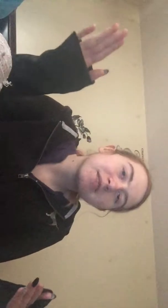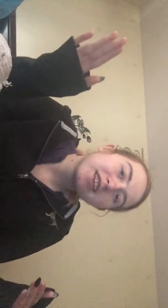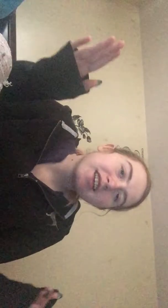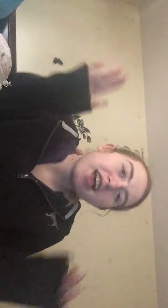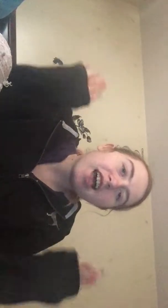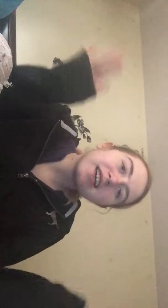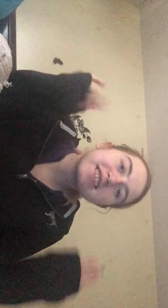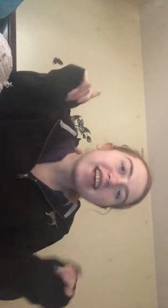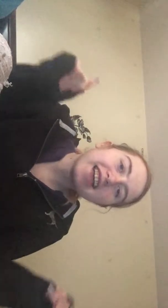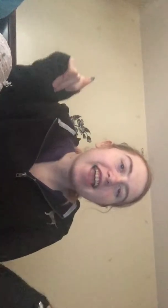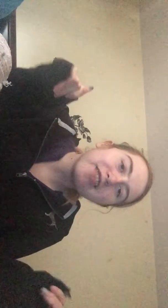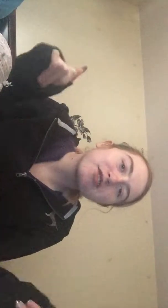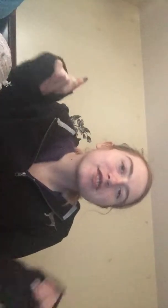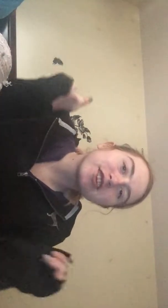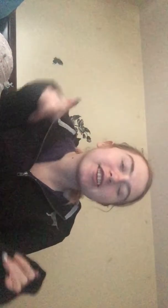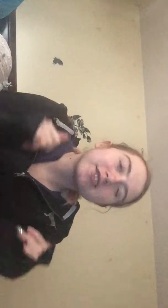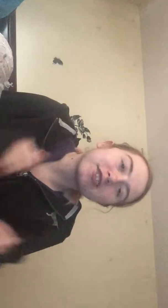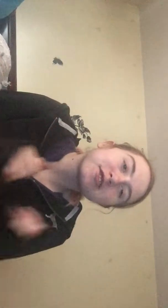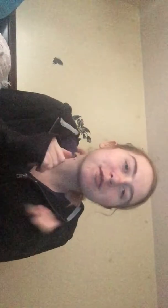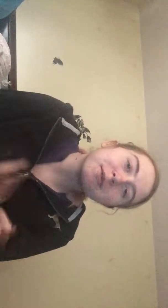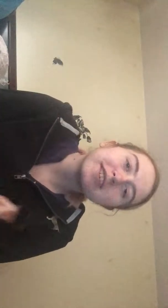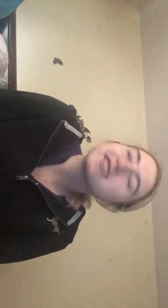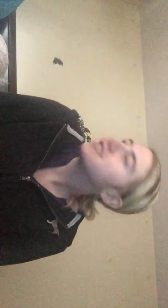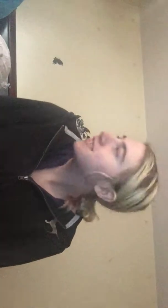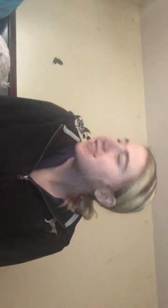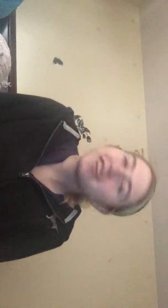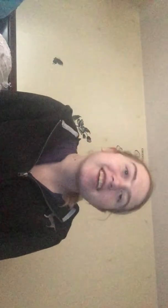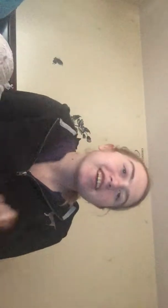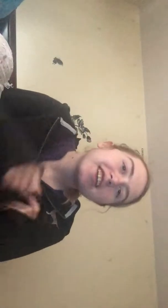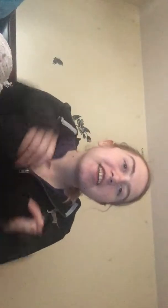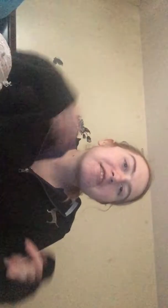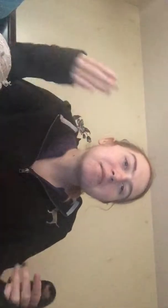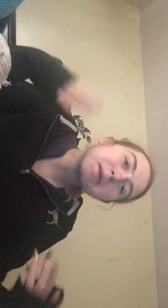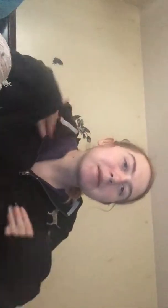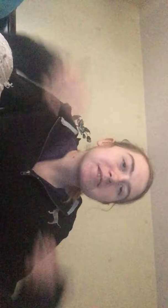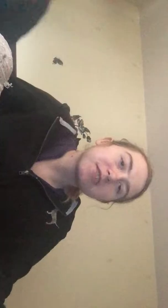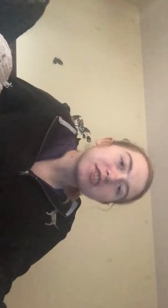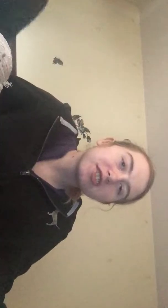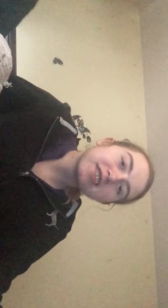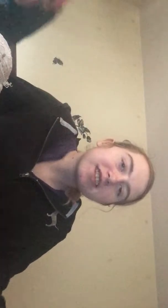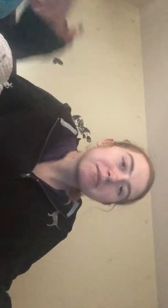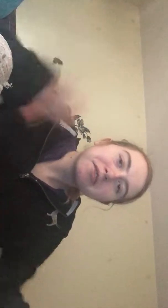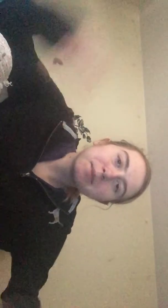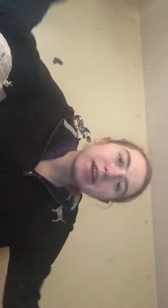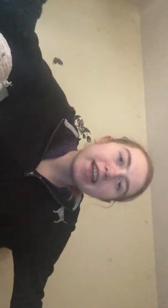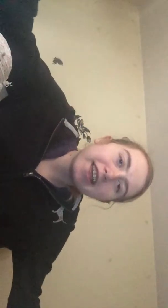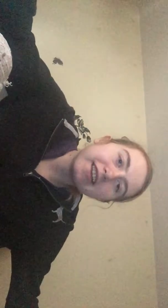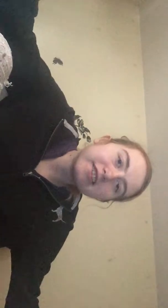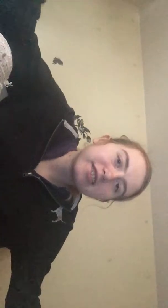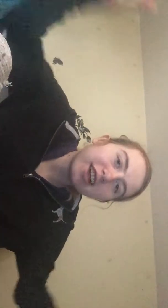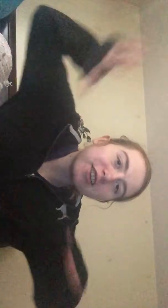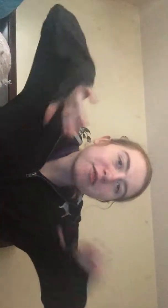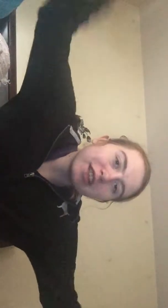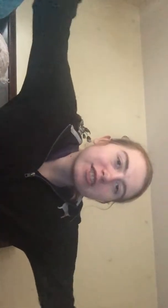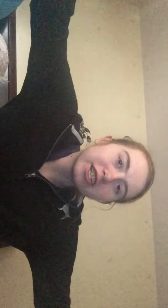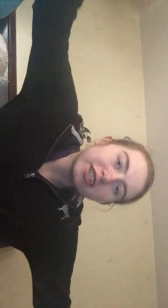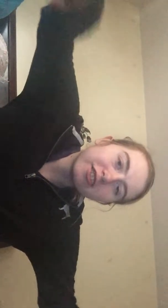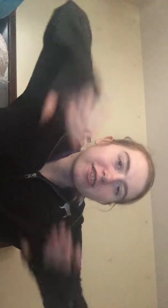because I hate the Chucky doll so much even my best friend she likes that movie but I hate it I don't like Chucky doll